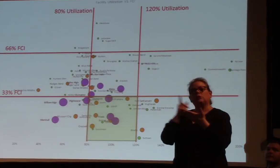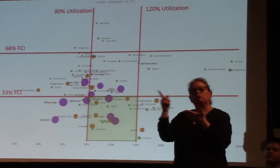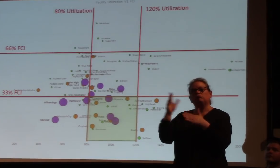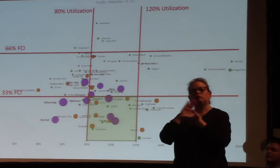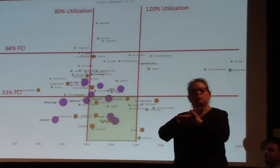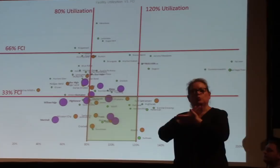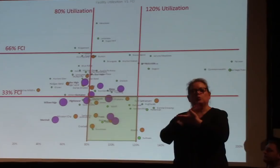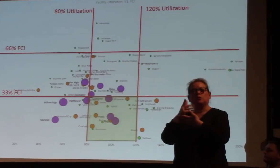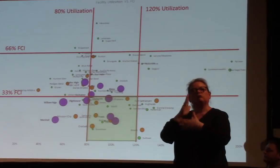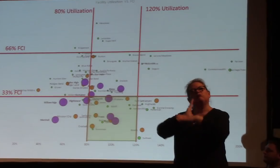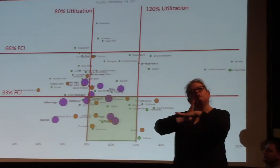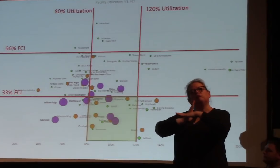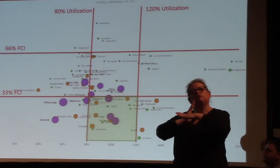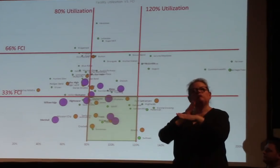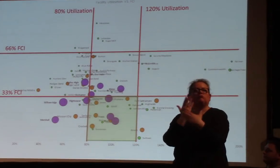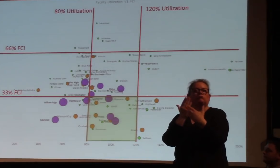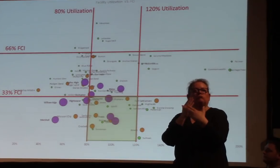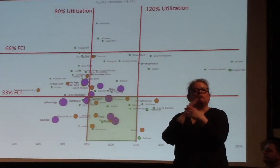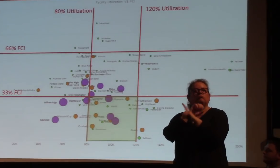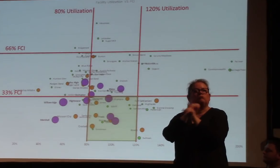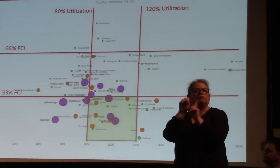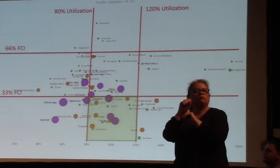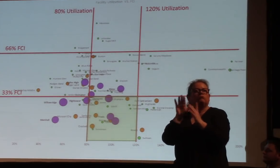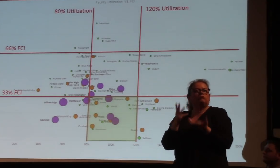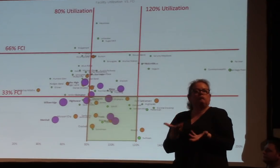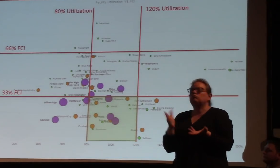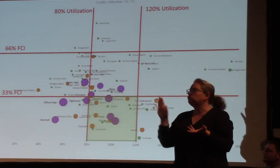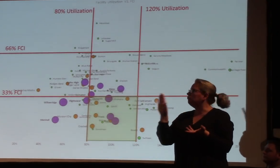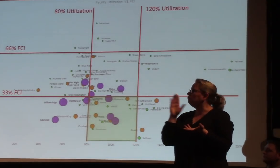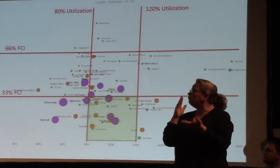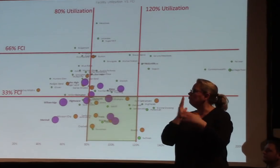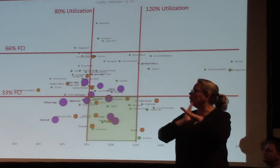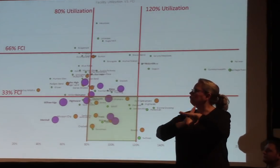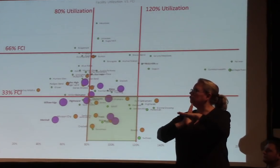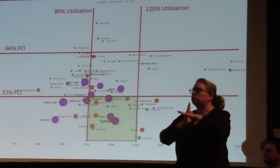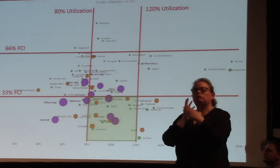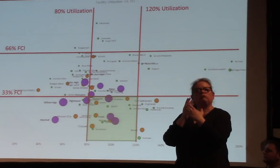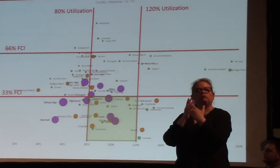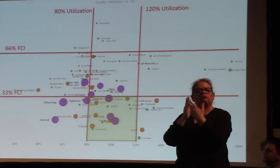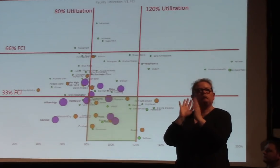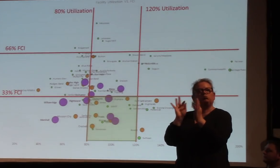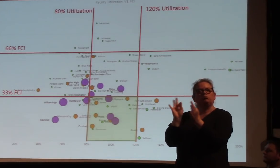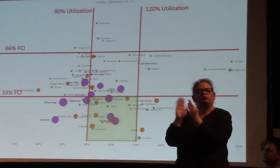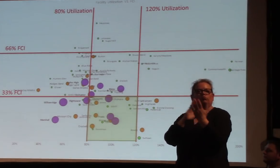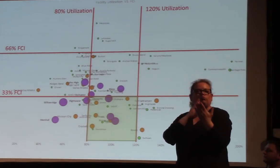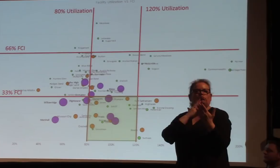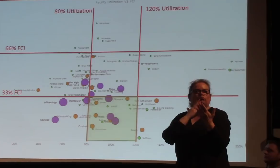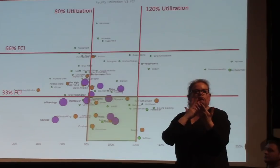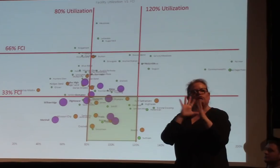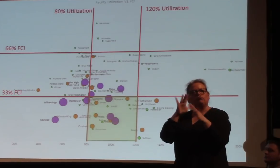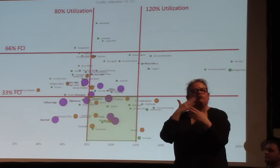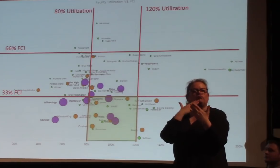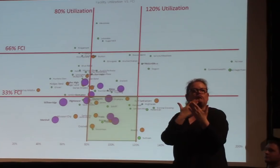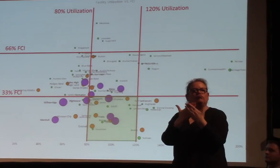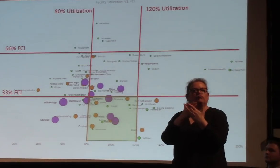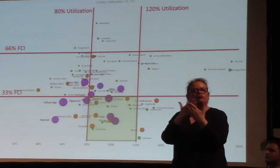but they do have some utilization issues because they're way over here on the chart. Palmer, Heritage Rose, Commonwealth,